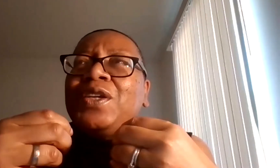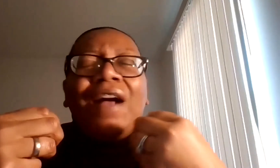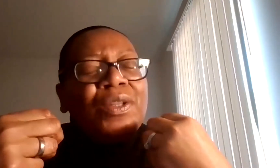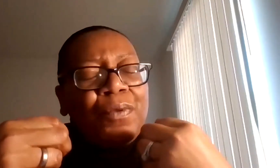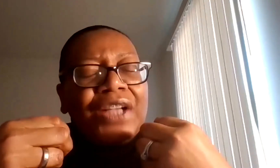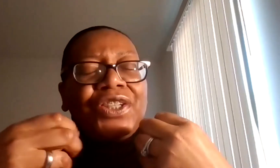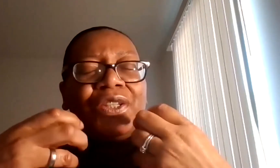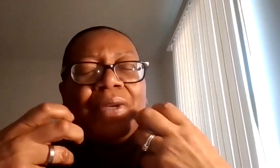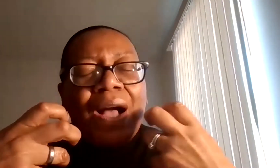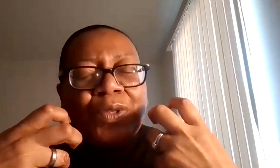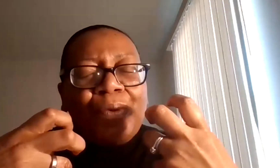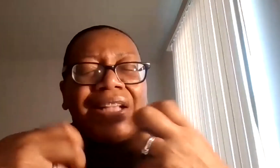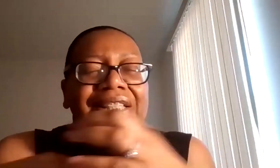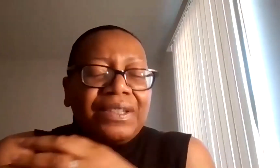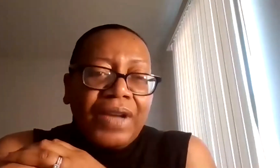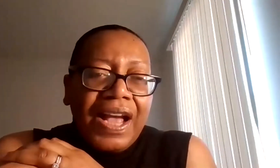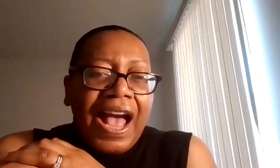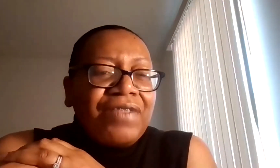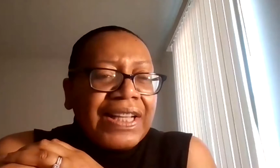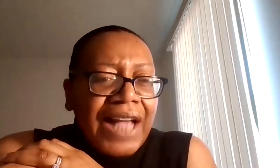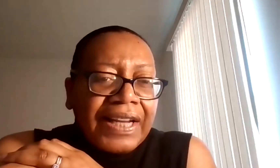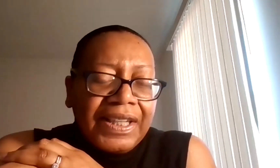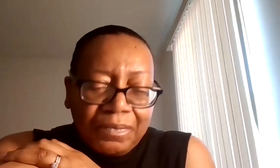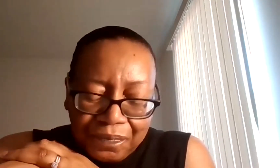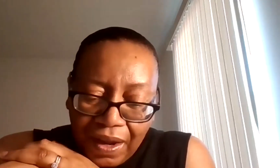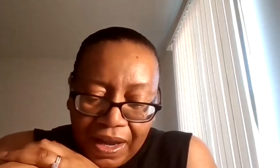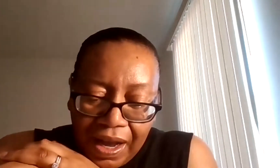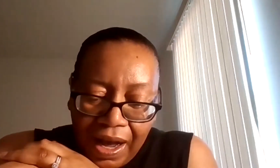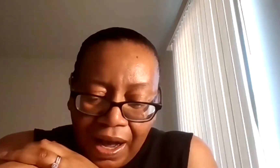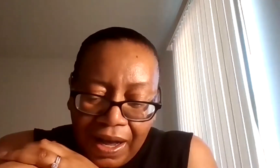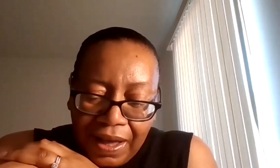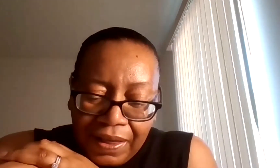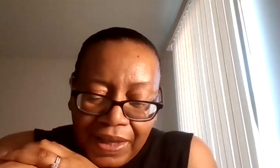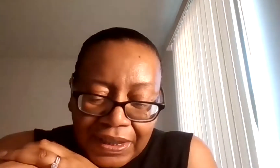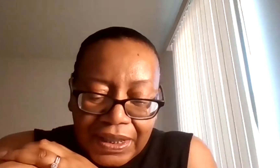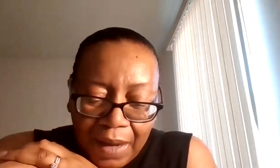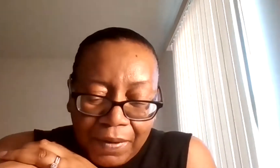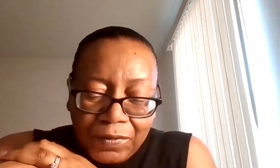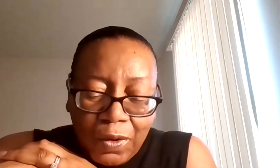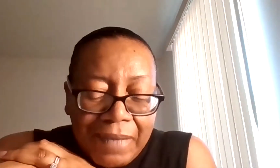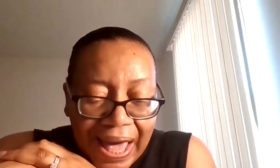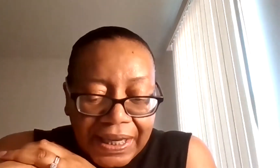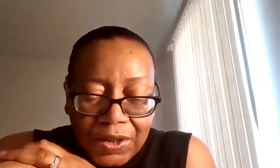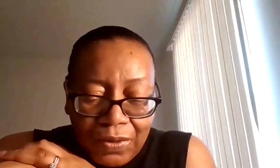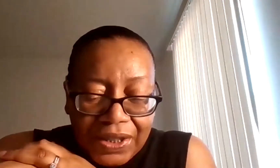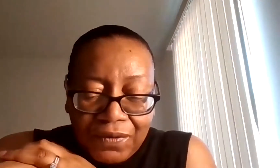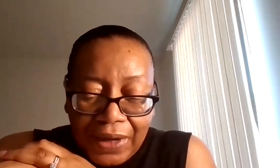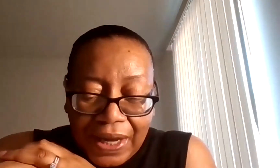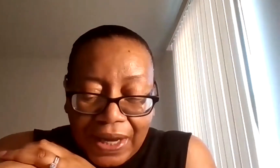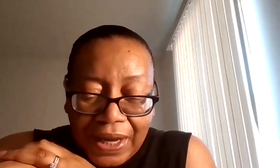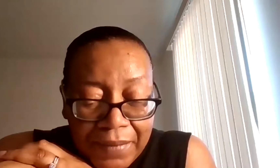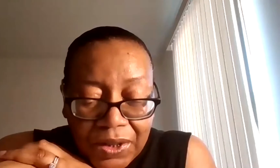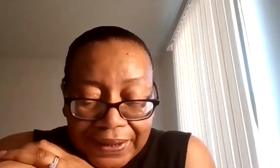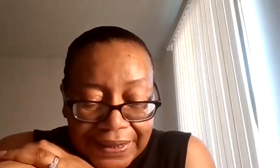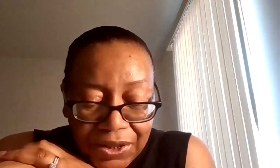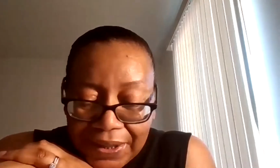you have depression, you become depressed and have anxiety. These type of traumatic and stressful